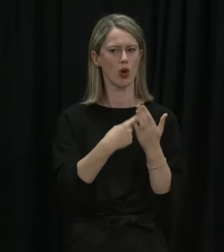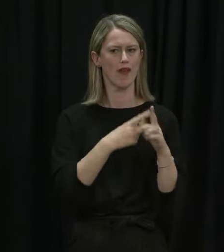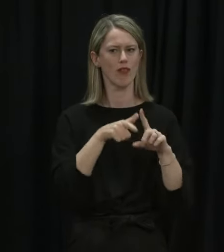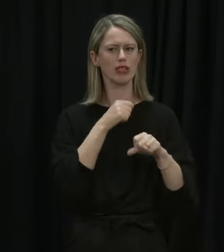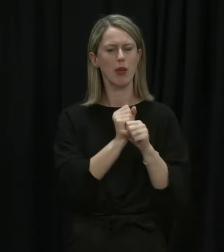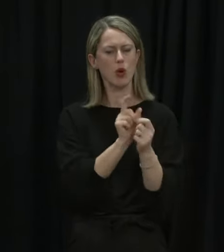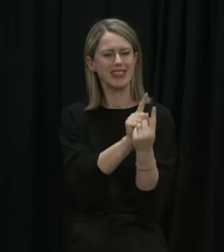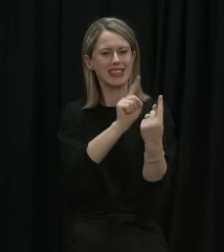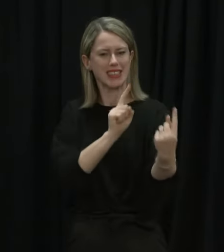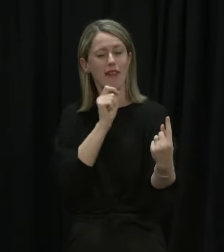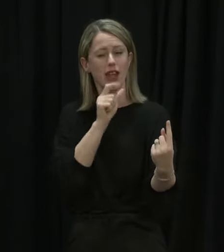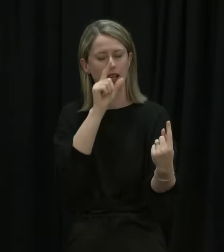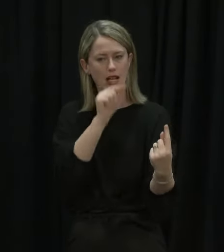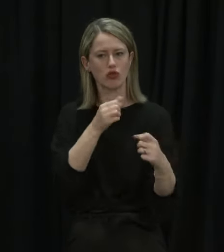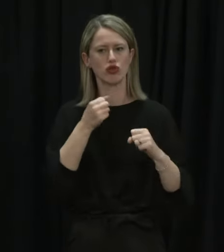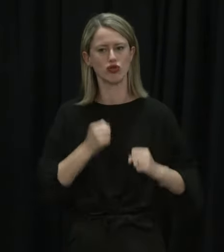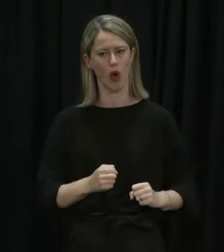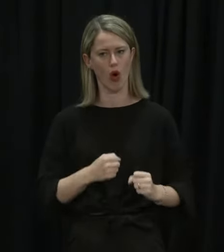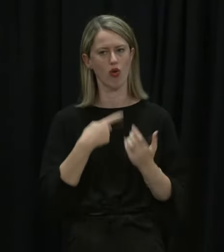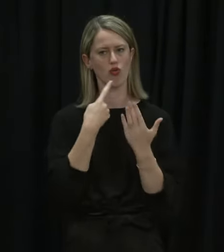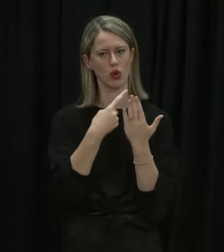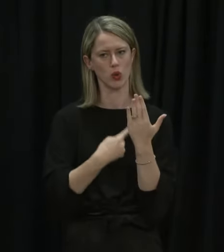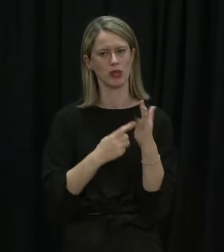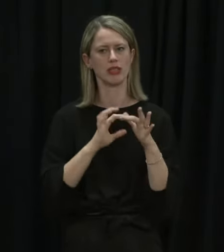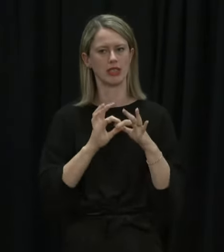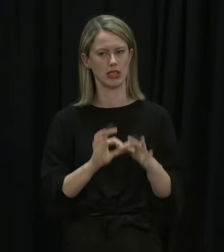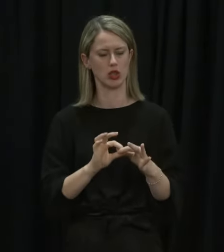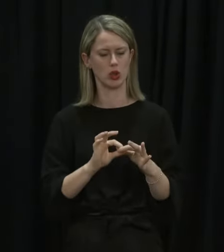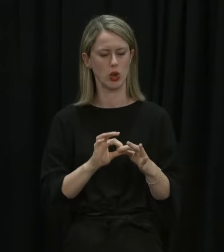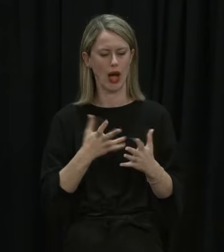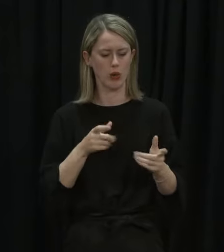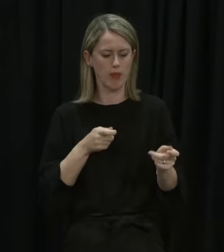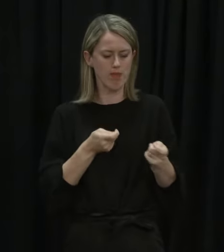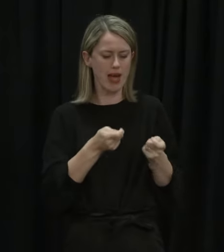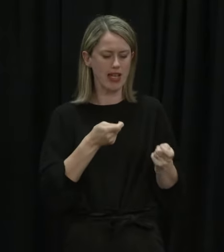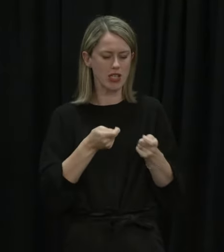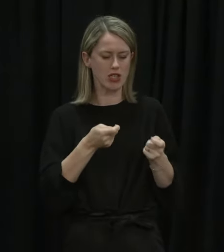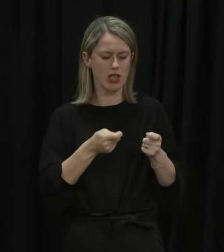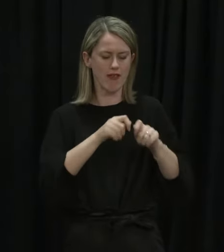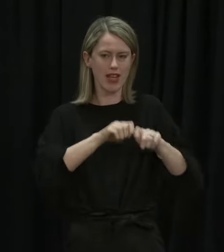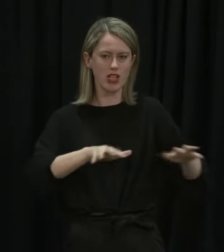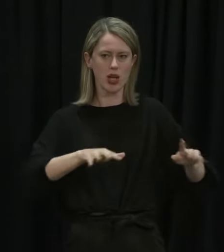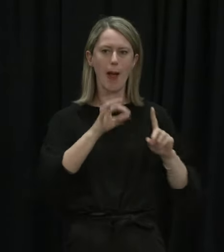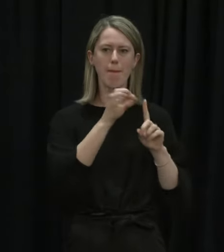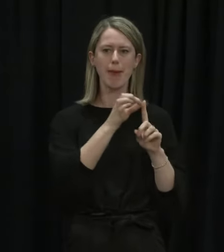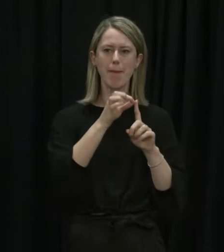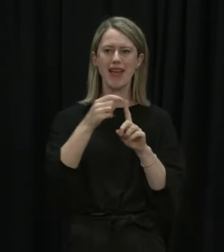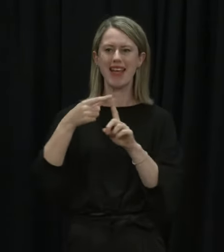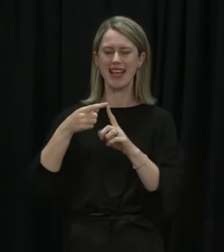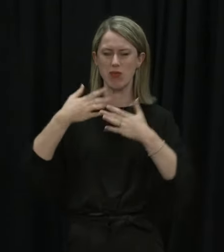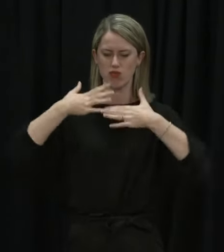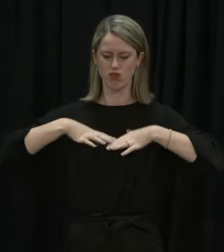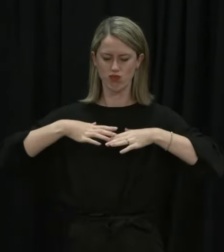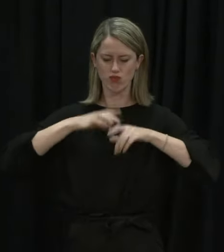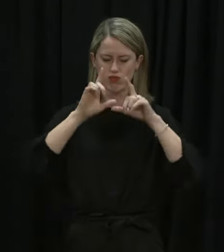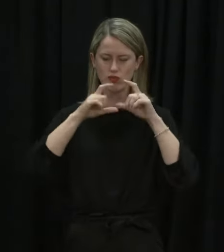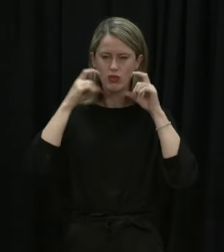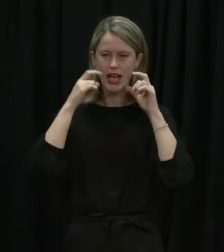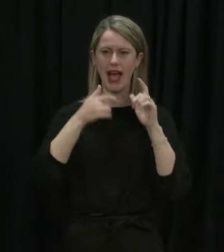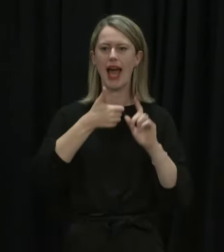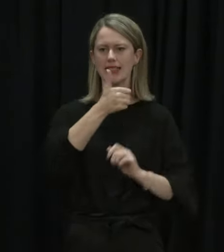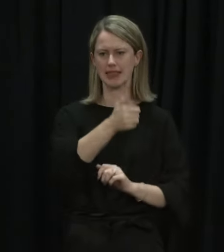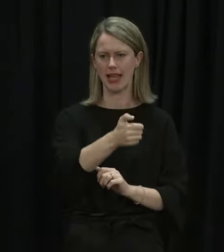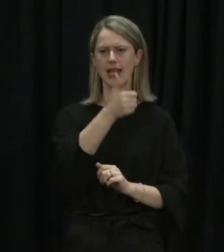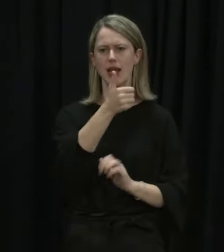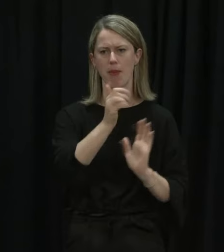appropriate, strict protocols around infection control, PPE use, scanning and so on. They will